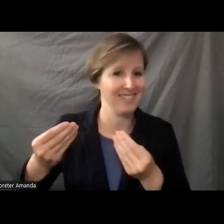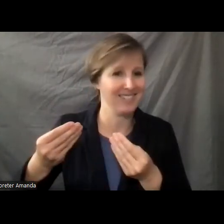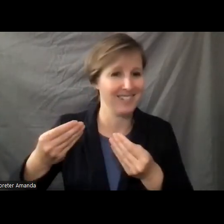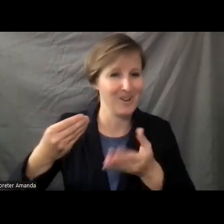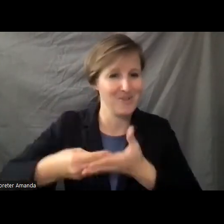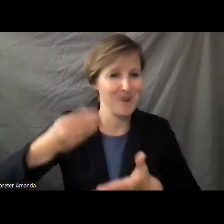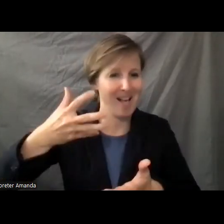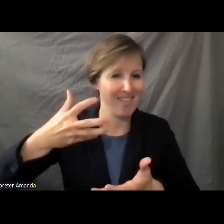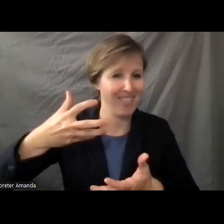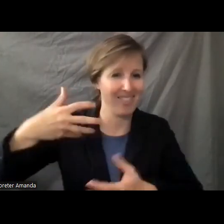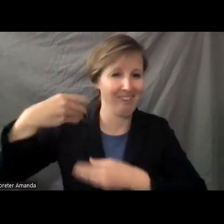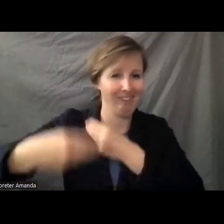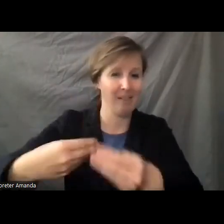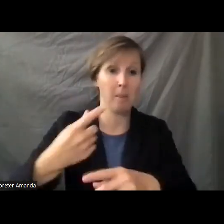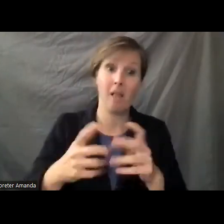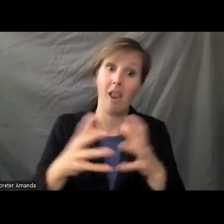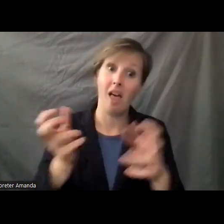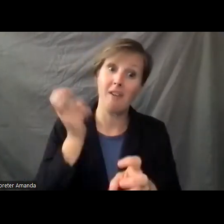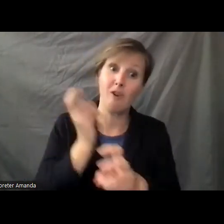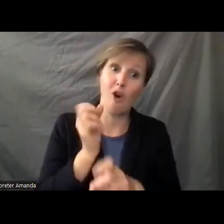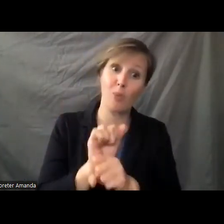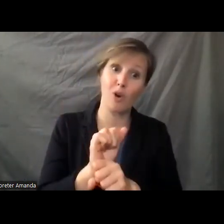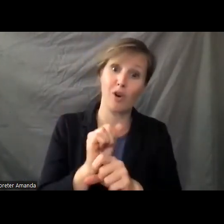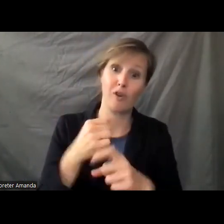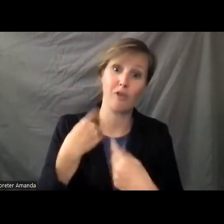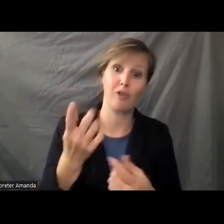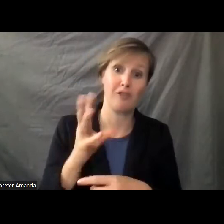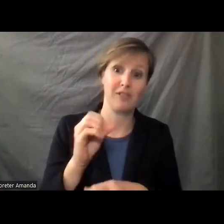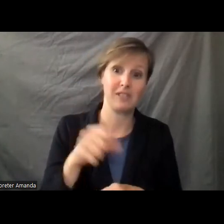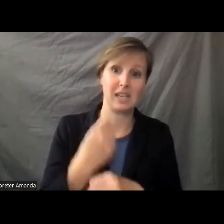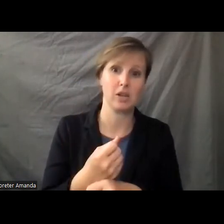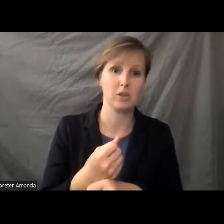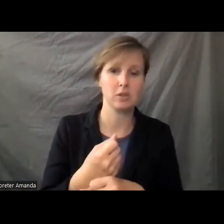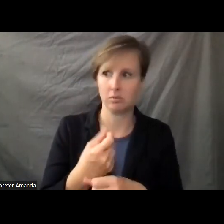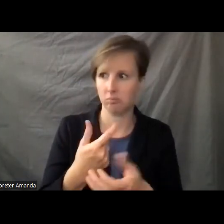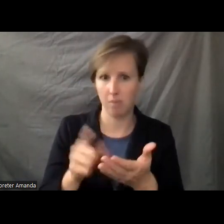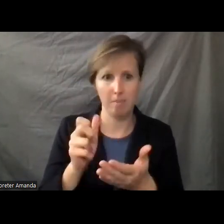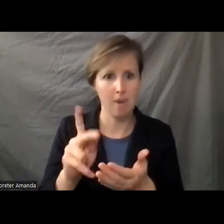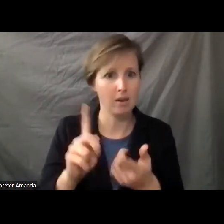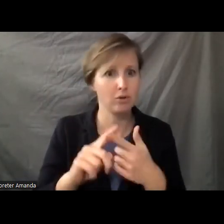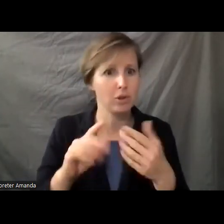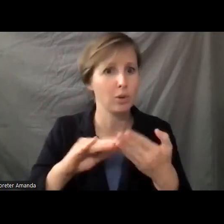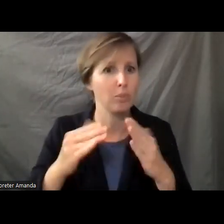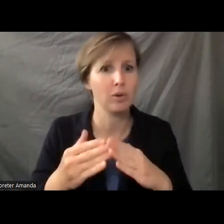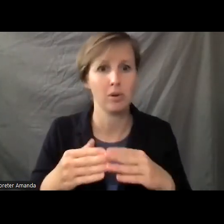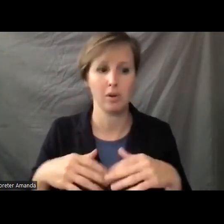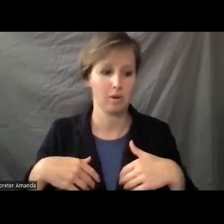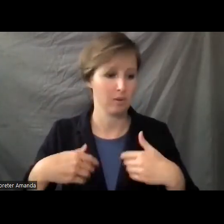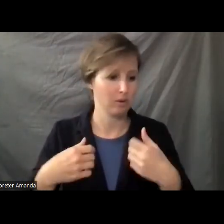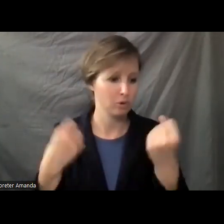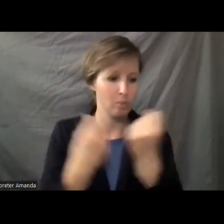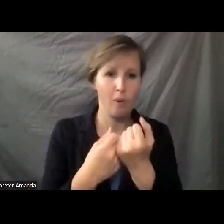there's an awful lot of hard work over the last 50 years put back into the community, put back into the family, put back into